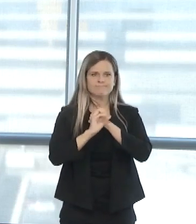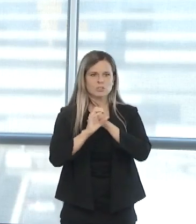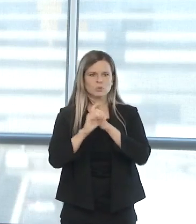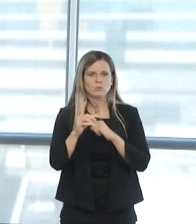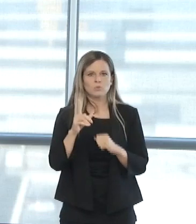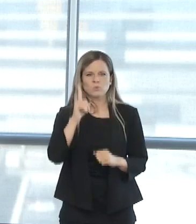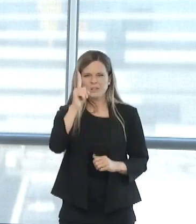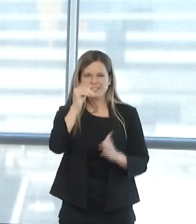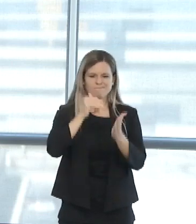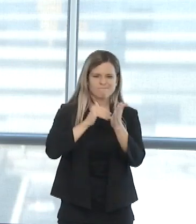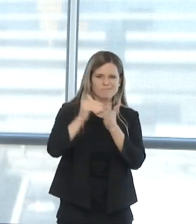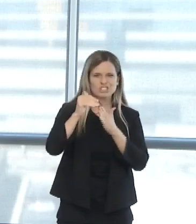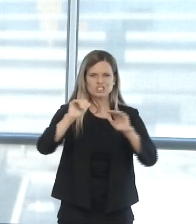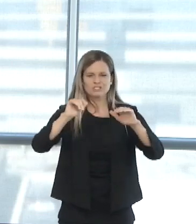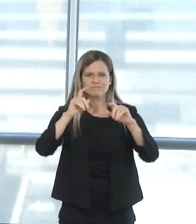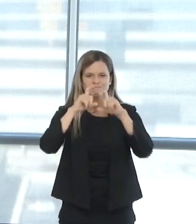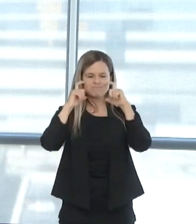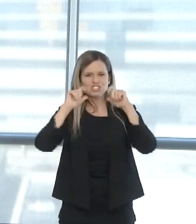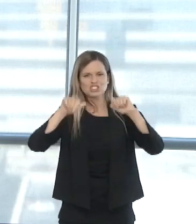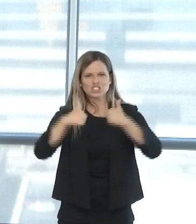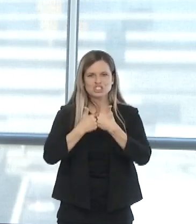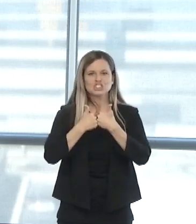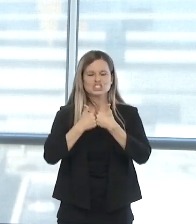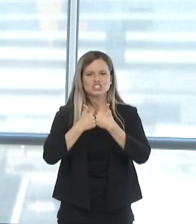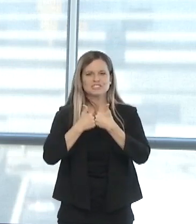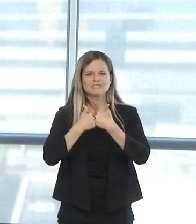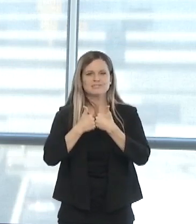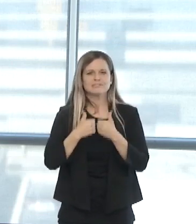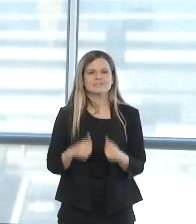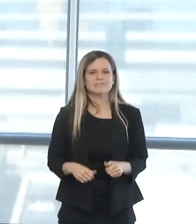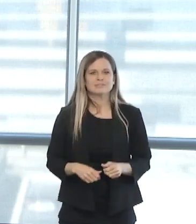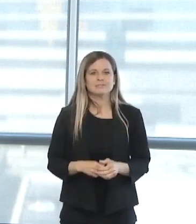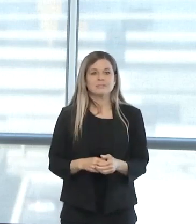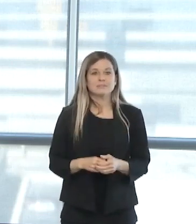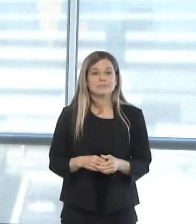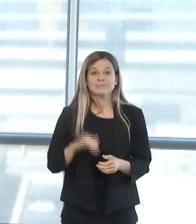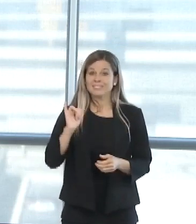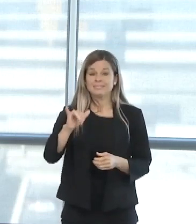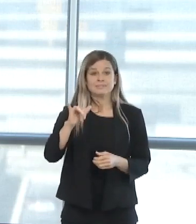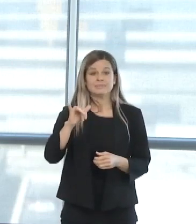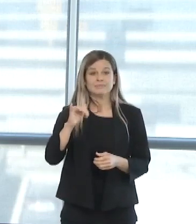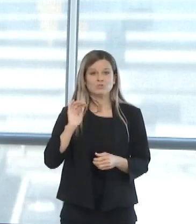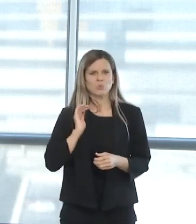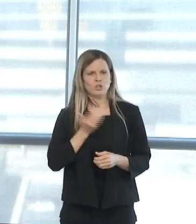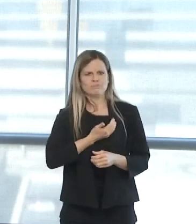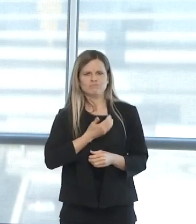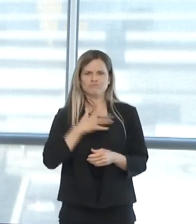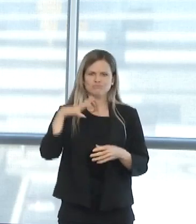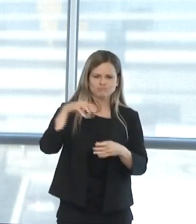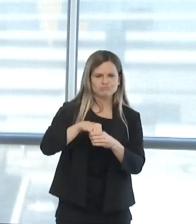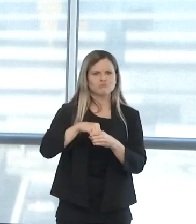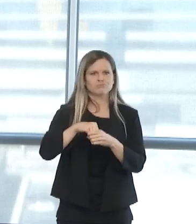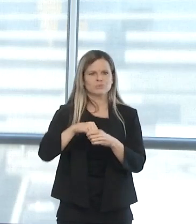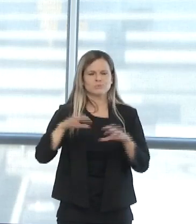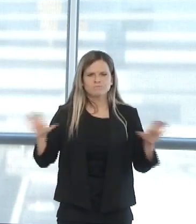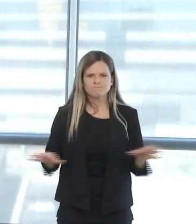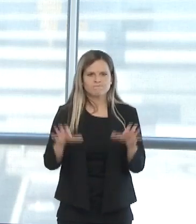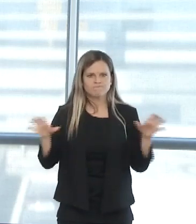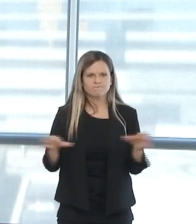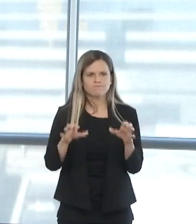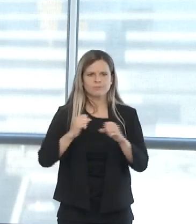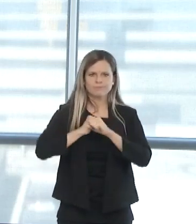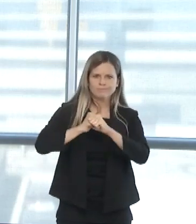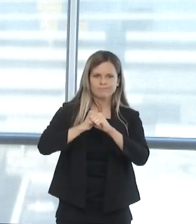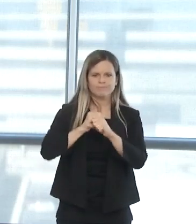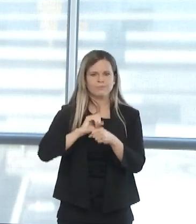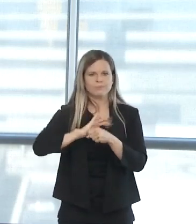The One Million Mask Campaign is our part in the fight against COVID. The